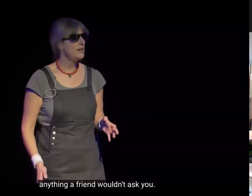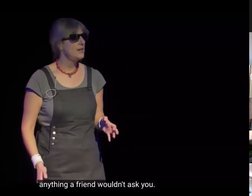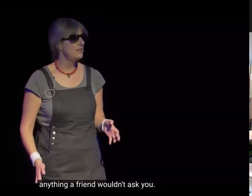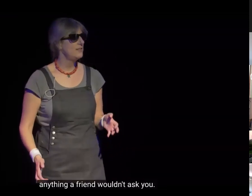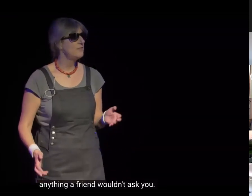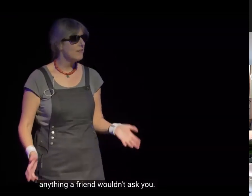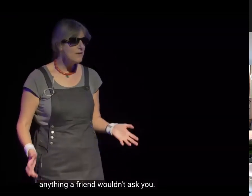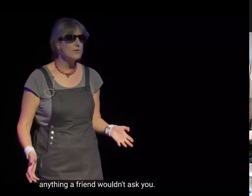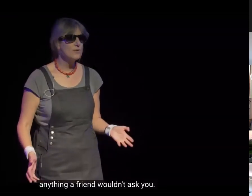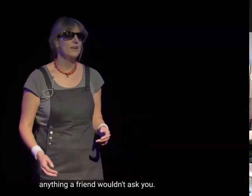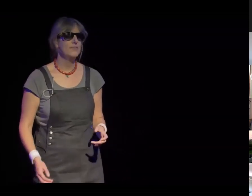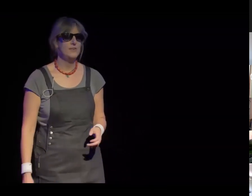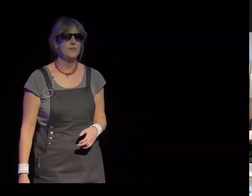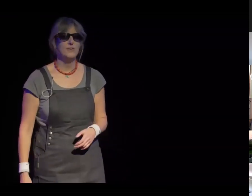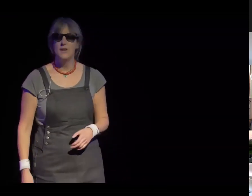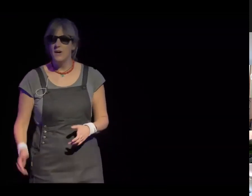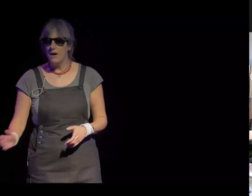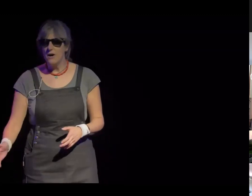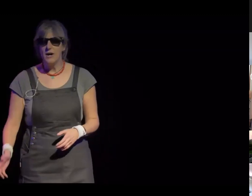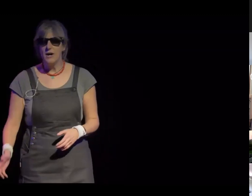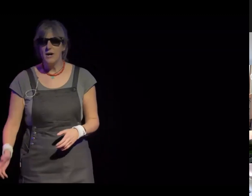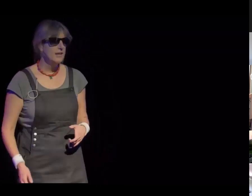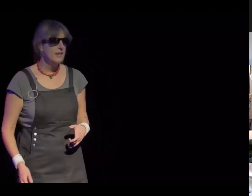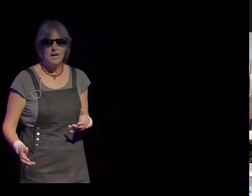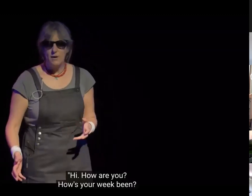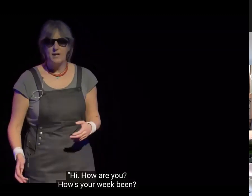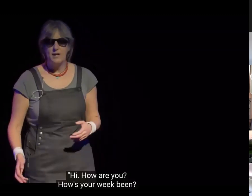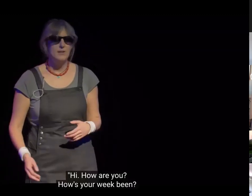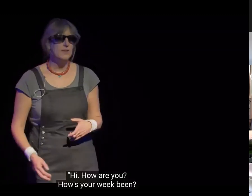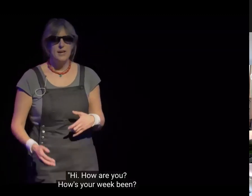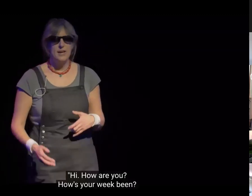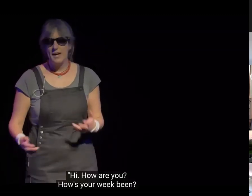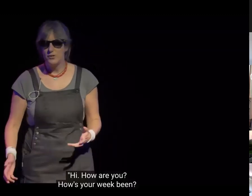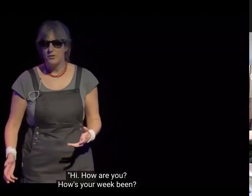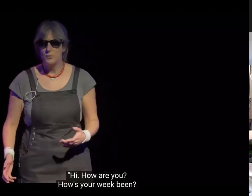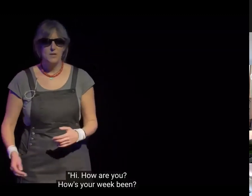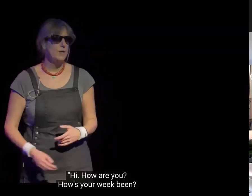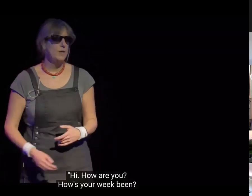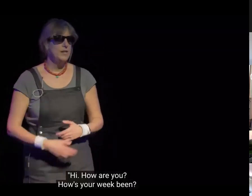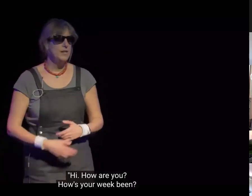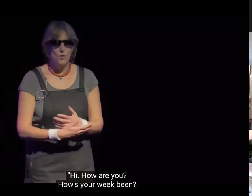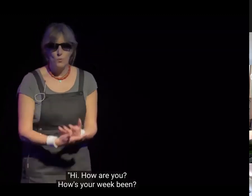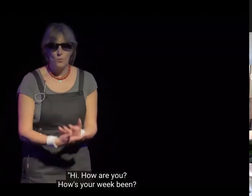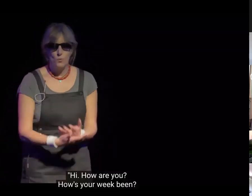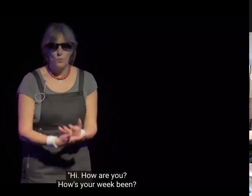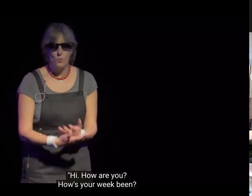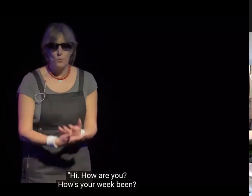anything that a friend wouldn't ask you. Hi, how are you? How's your week been? Want some drugs?